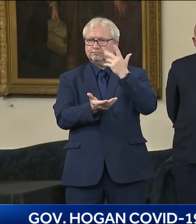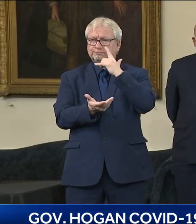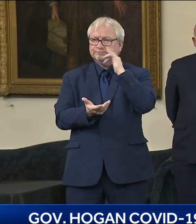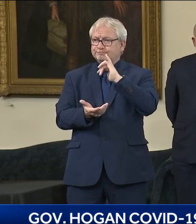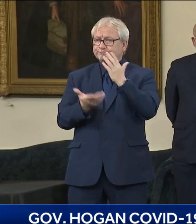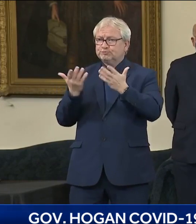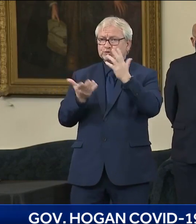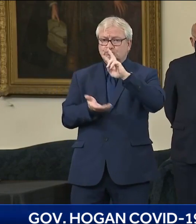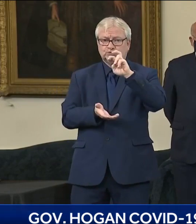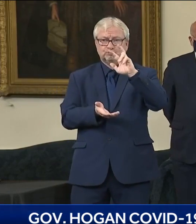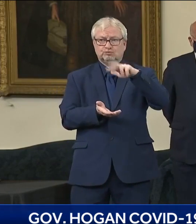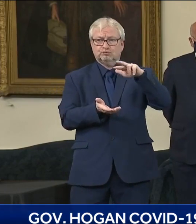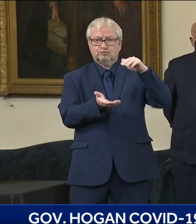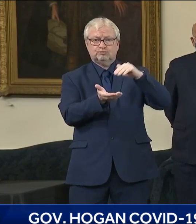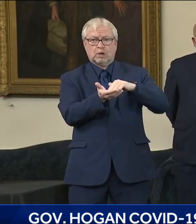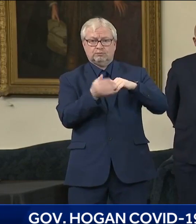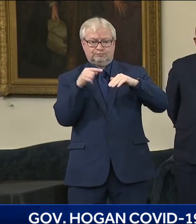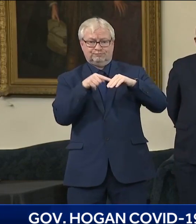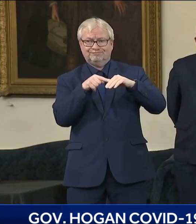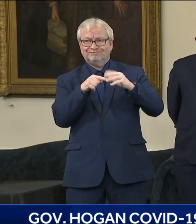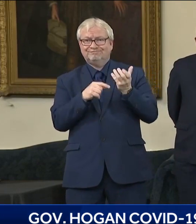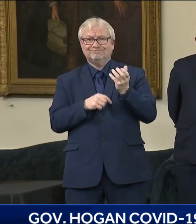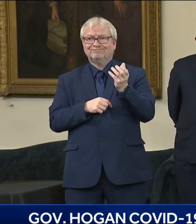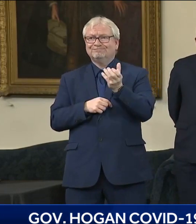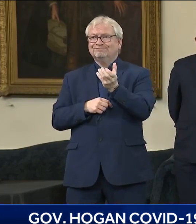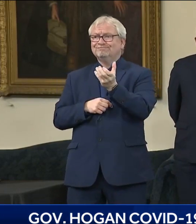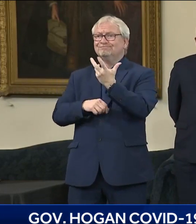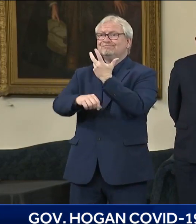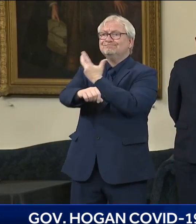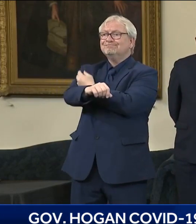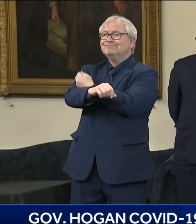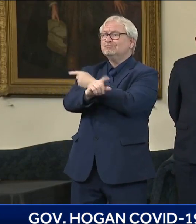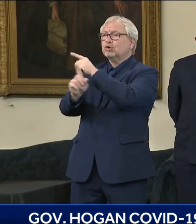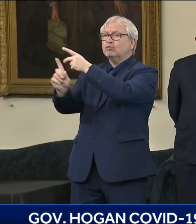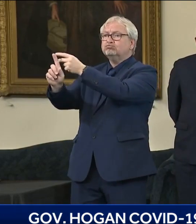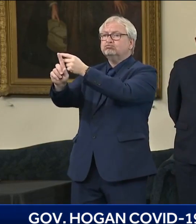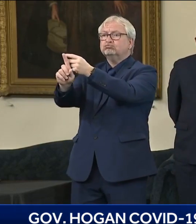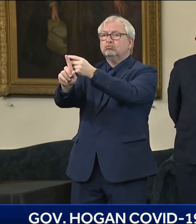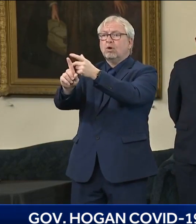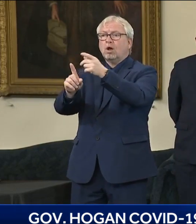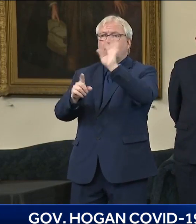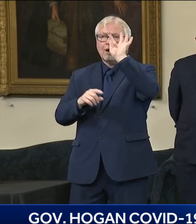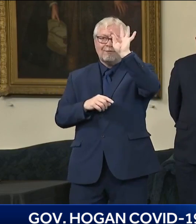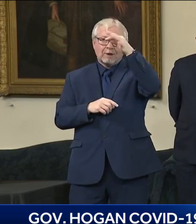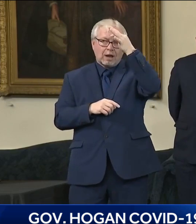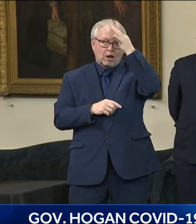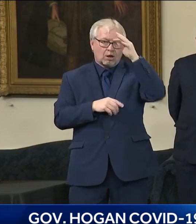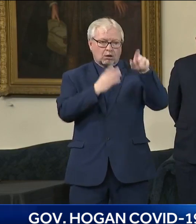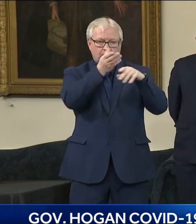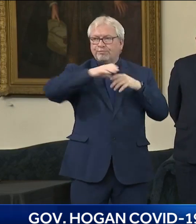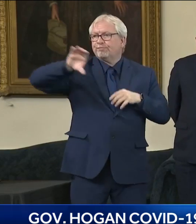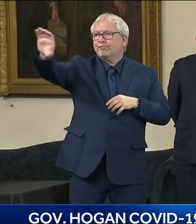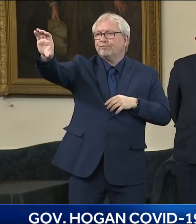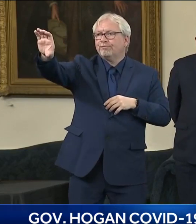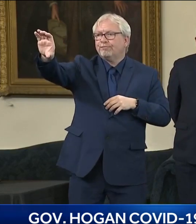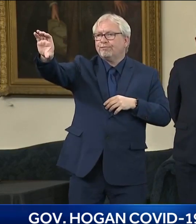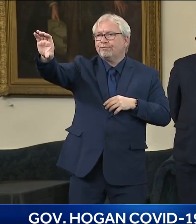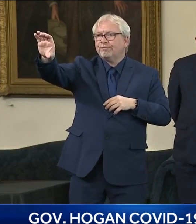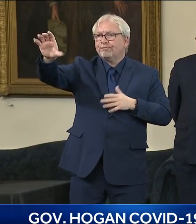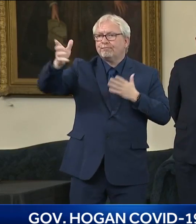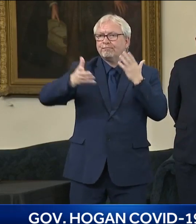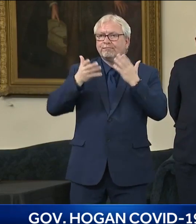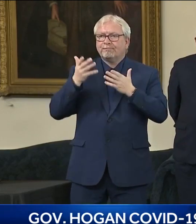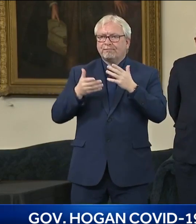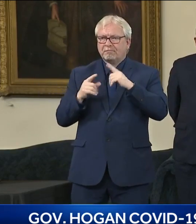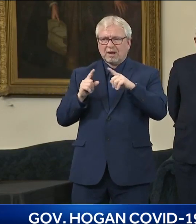only utilized maybe 60,000 of them. And they were being counted as coming to Maryland, but we had no control over them. But we're trying to get to the bottom of it.